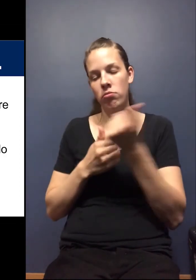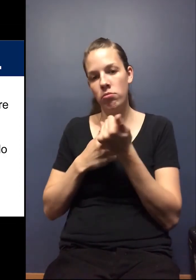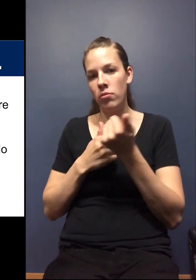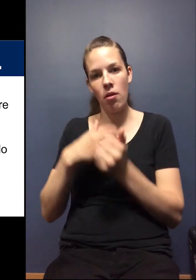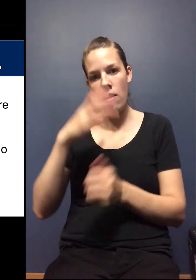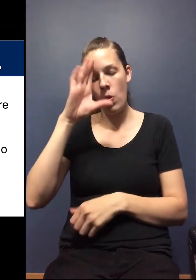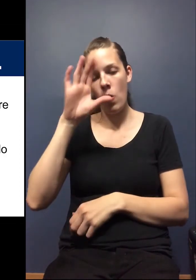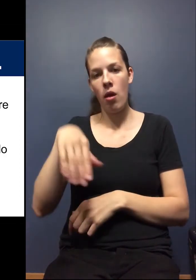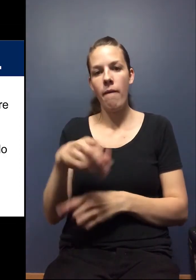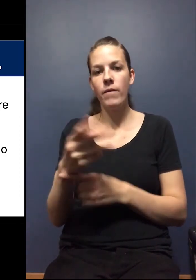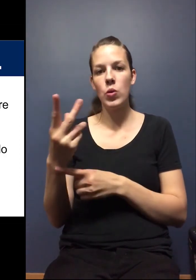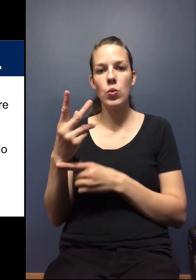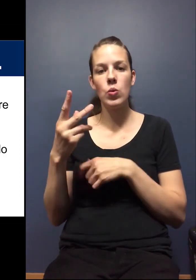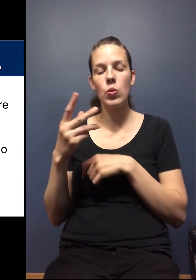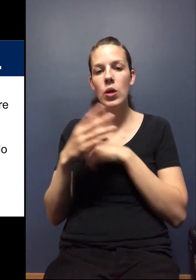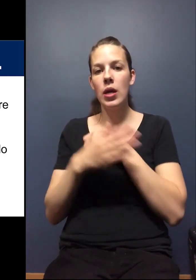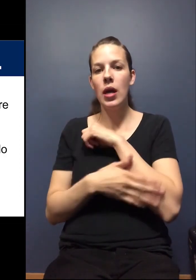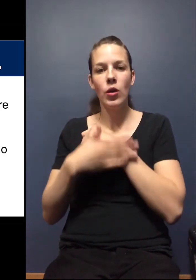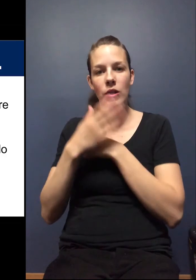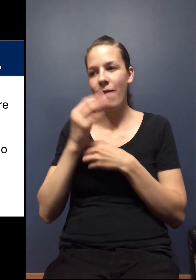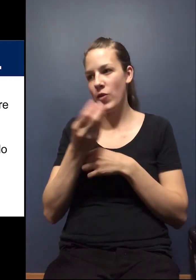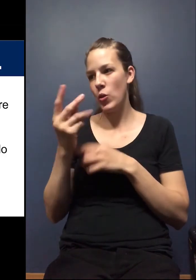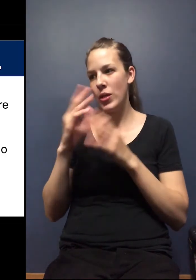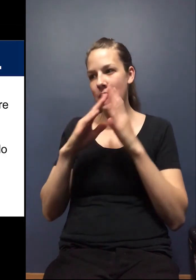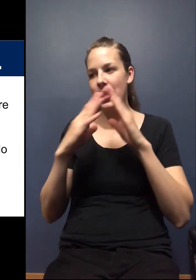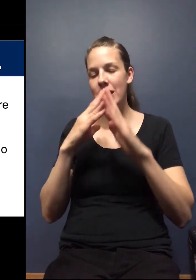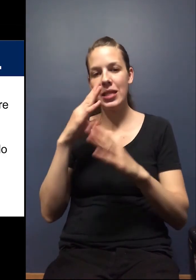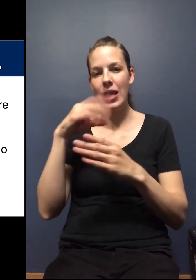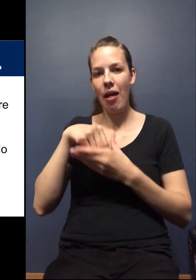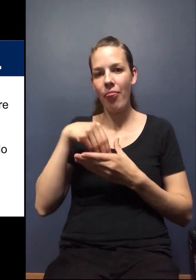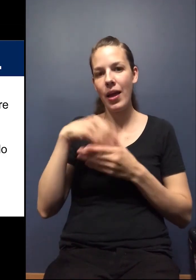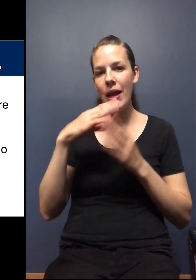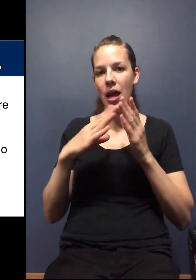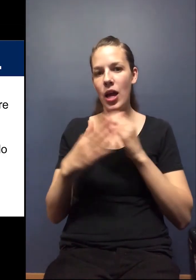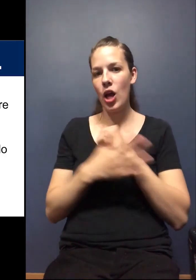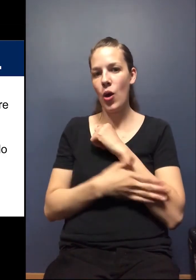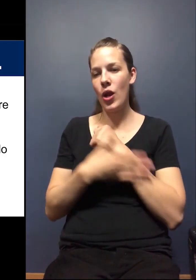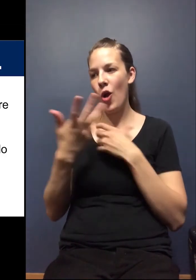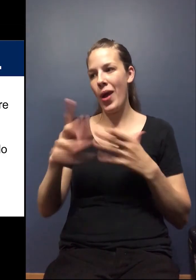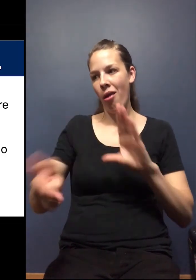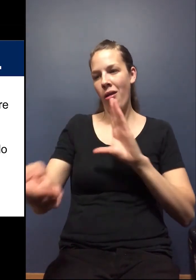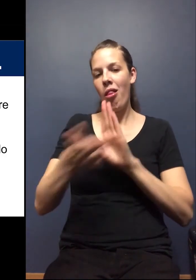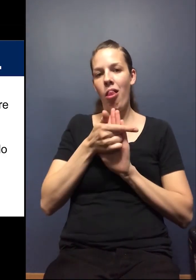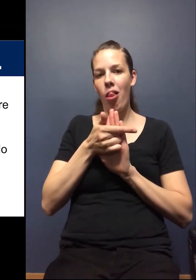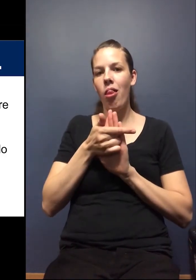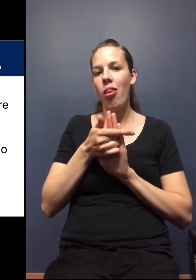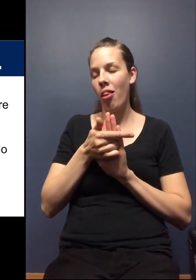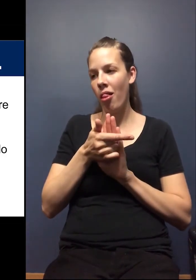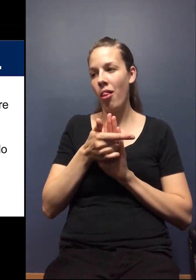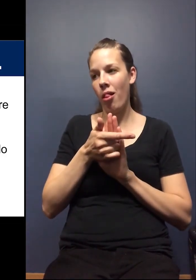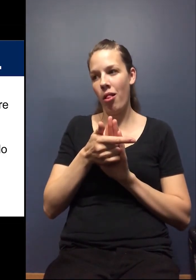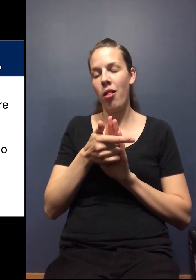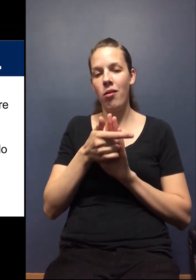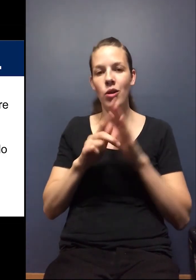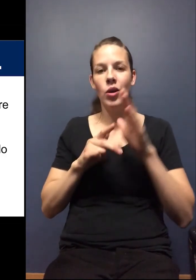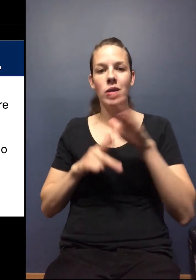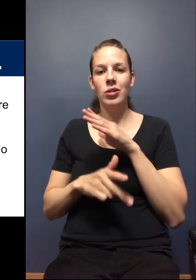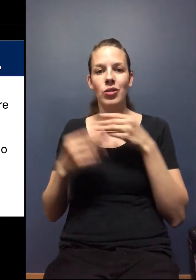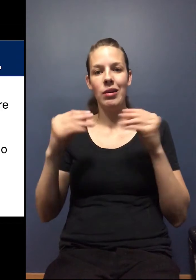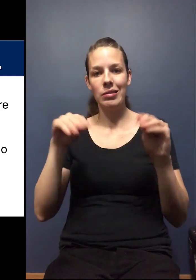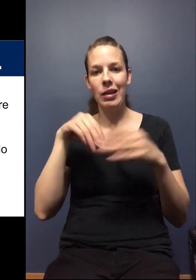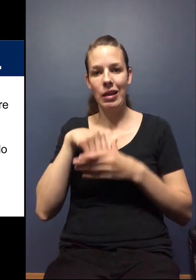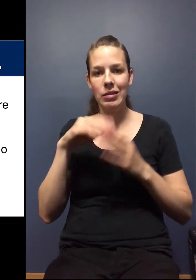County. I know a couple of our county or a couple of our cities within the county have already banned garage sales within their city limits.